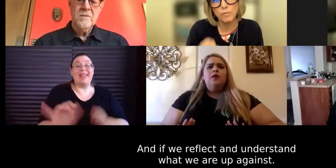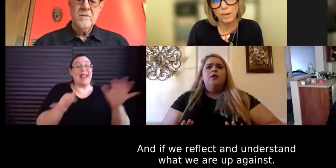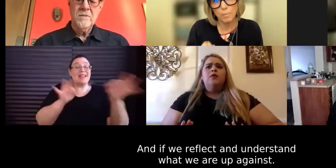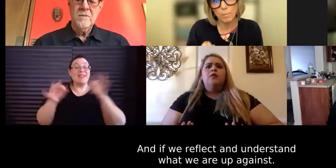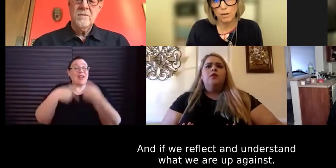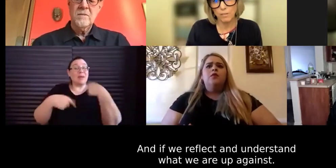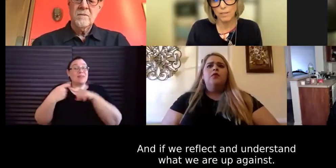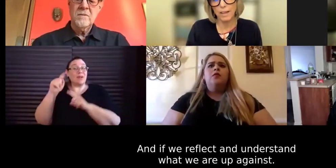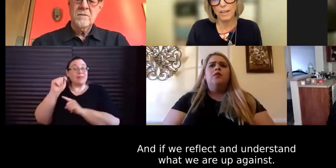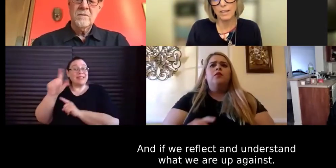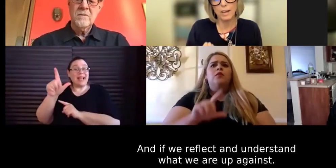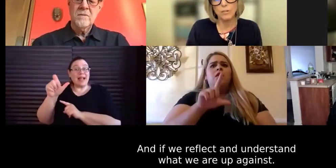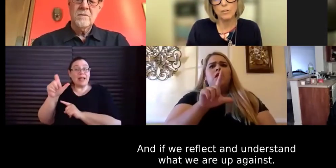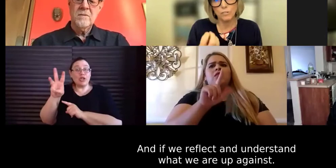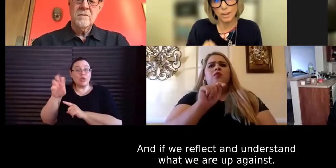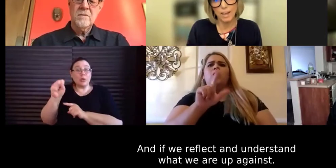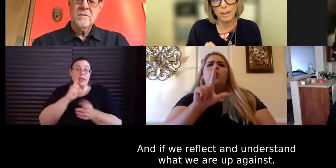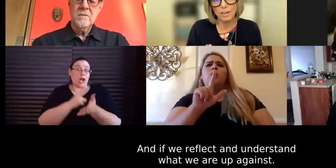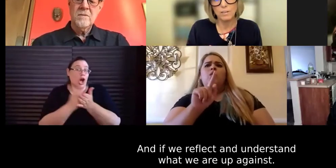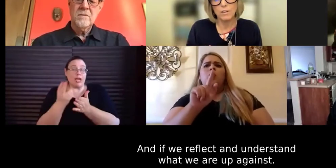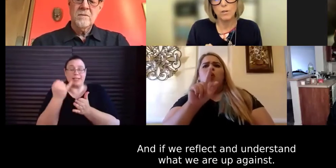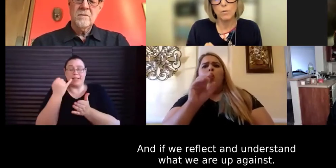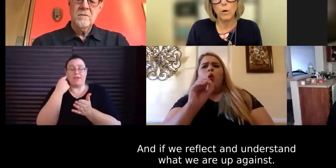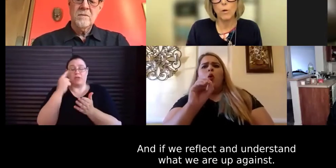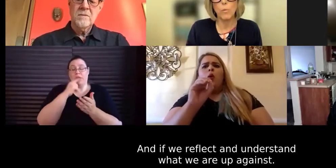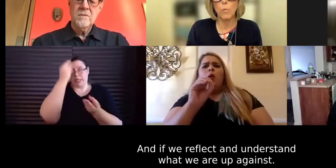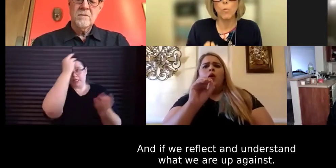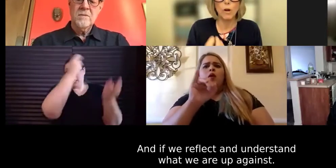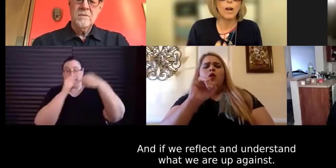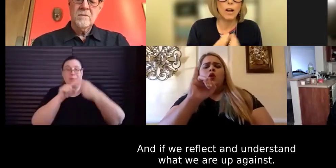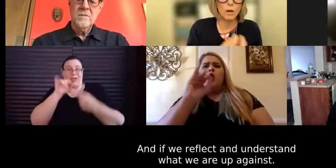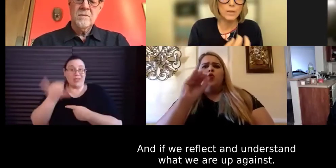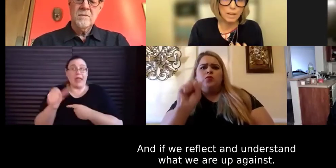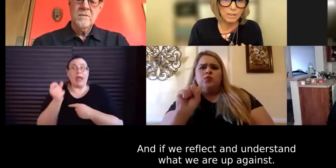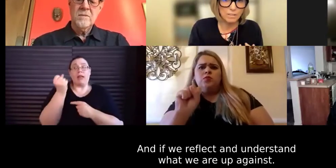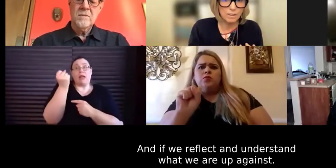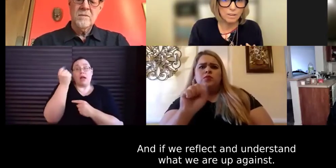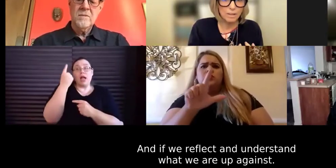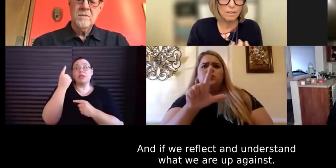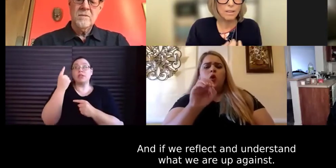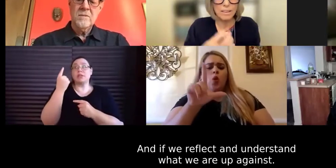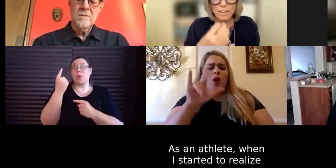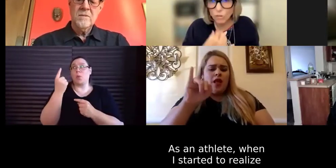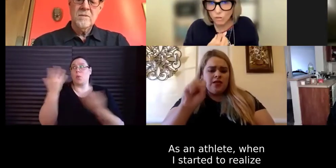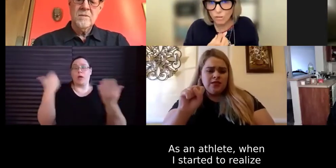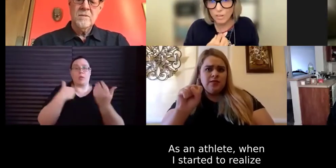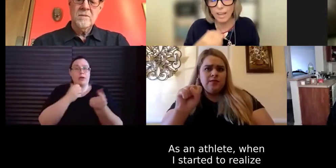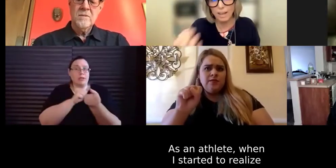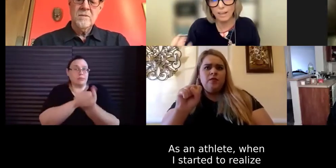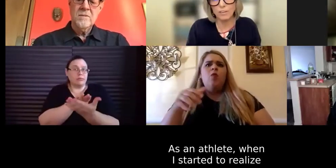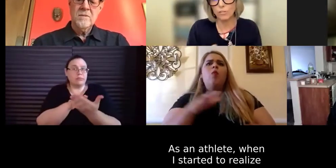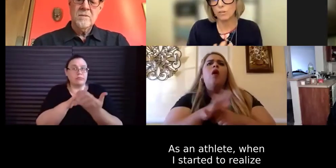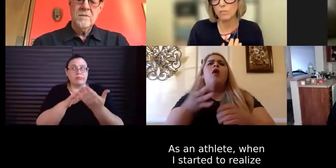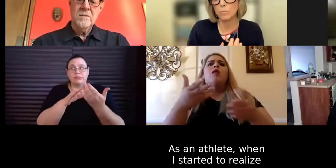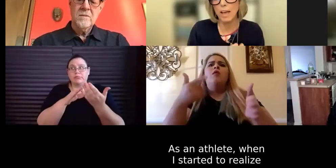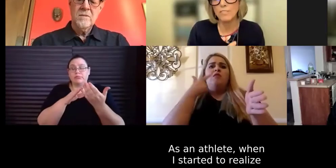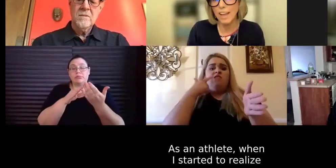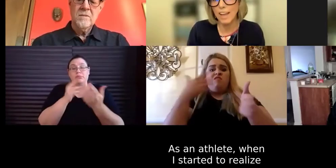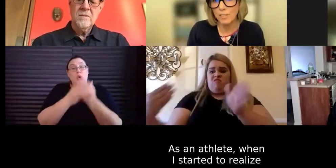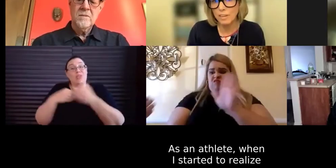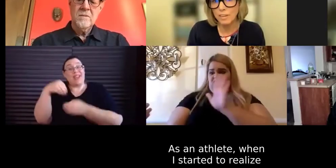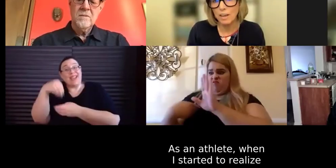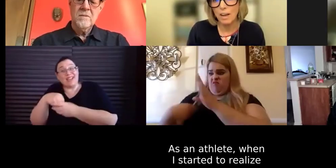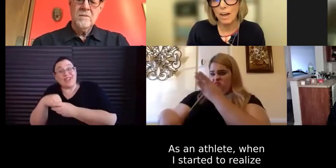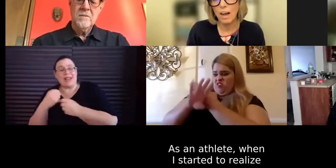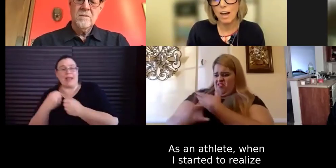we reflect back on that and understand what we're up against internally and externally, because as